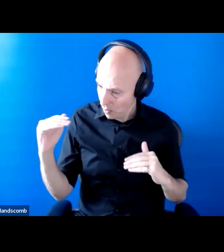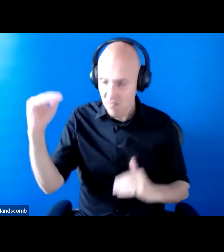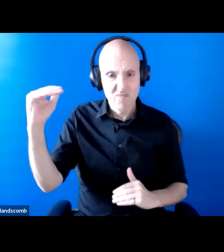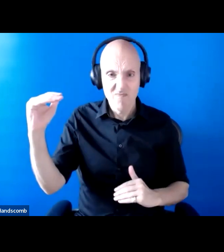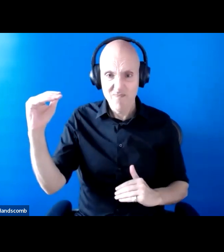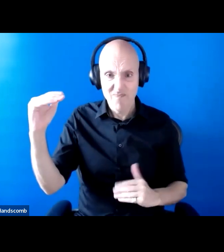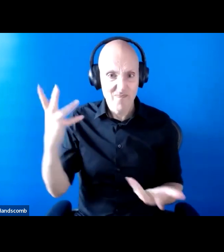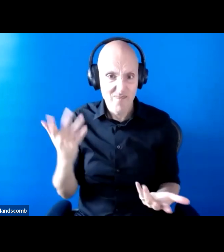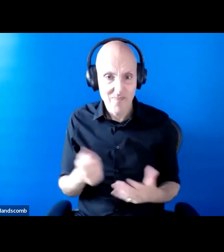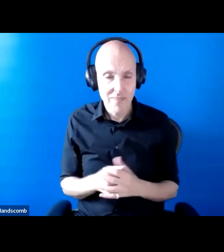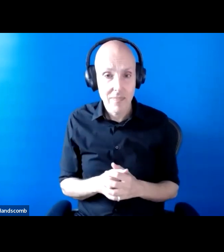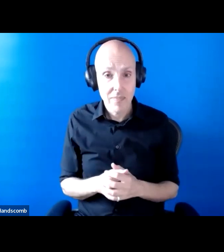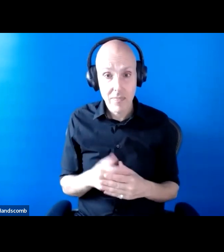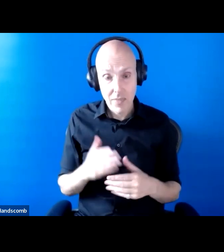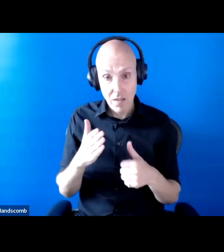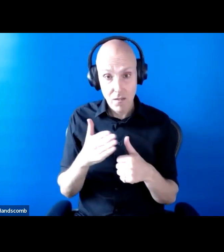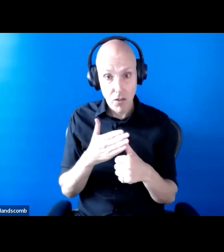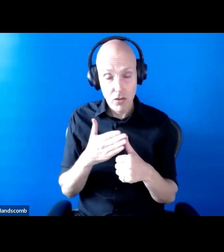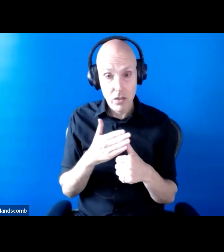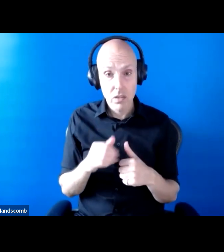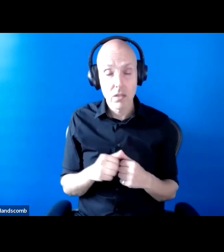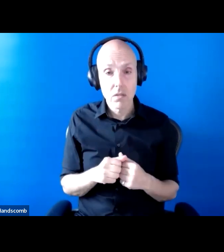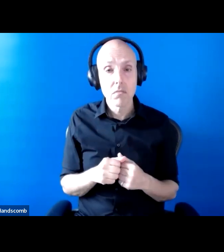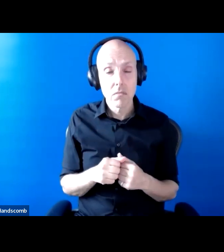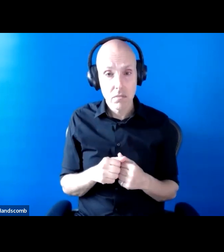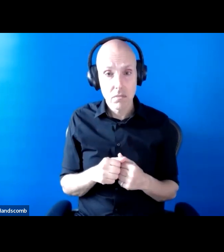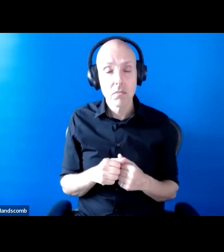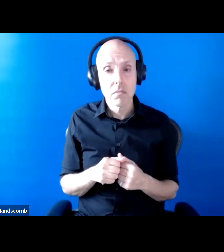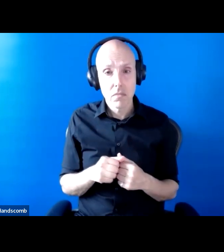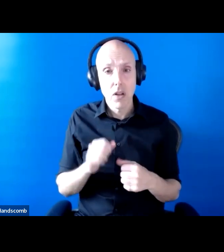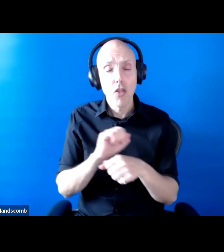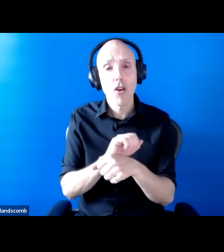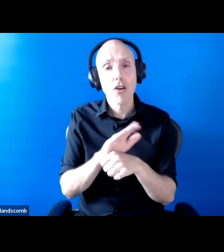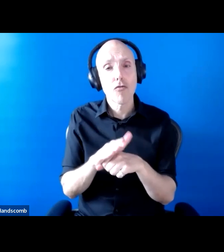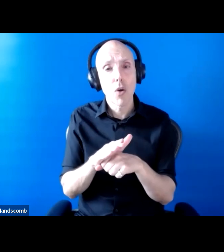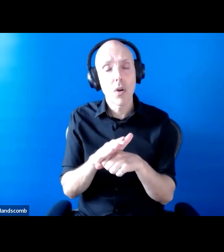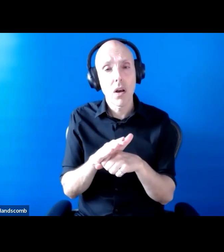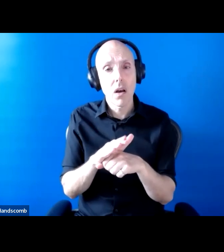refer to is the introduction of the Coronavirus Act at the end of March 2020.